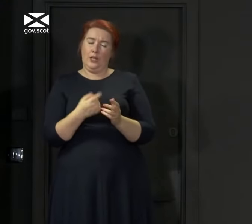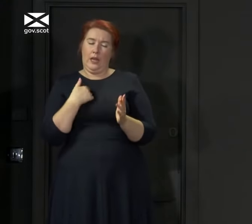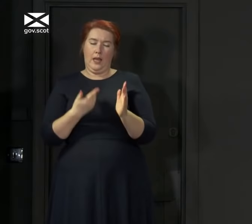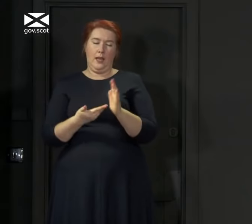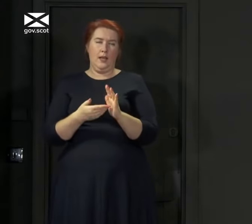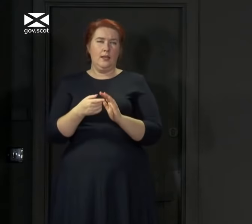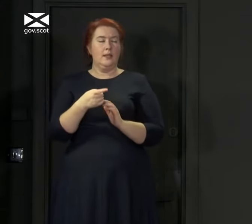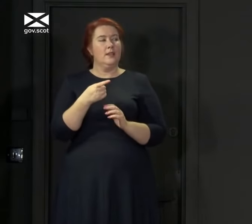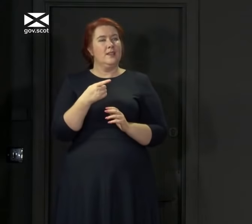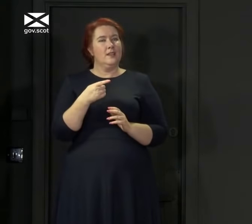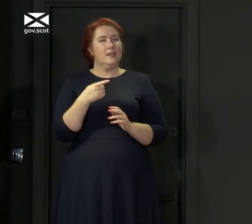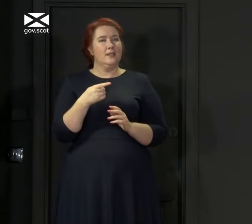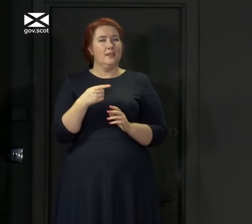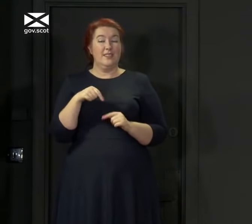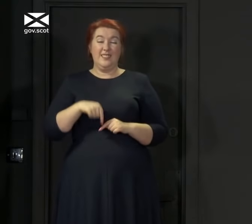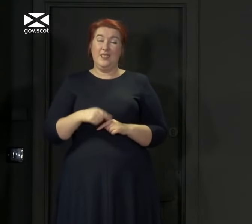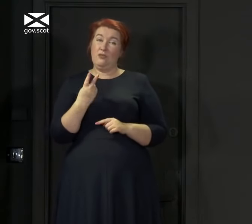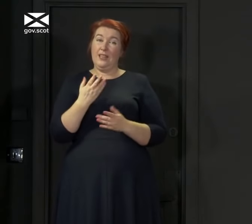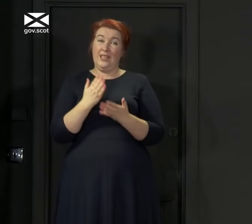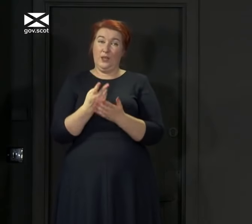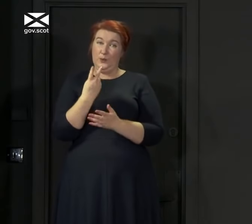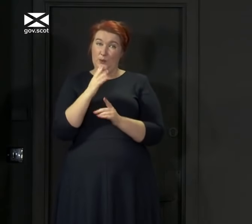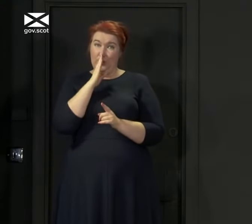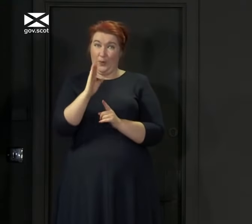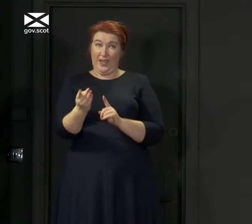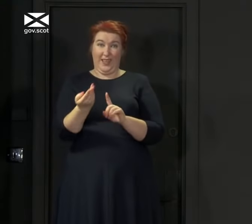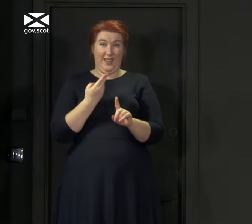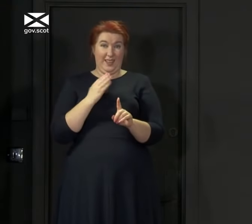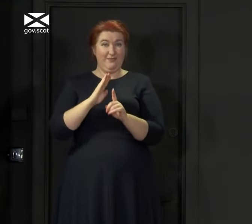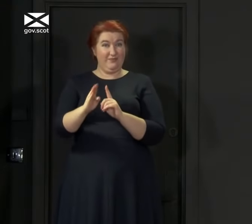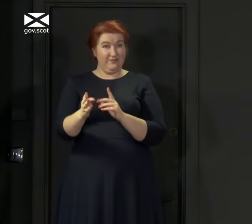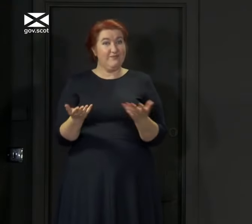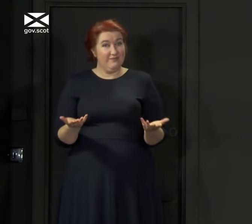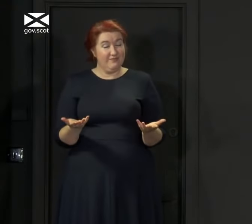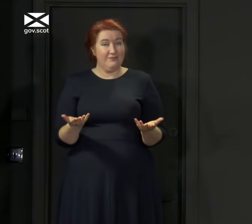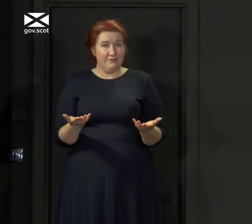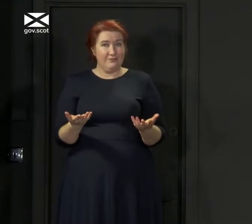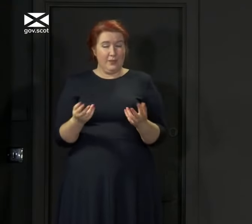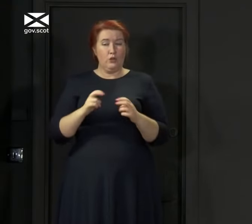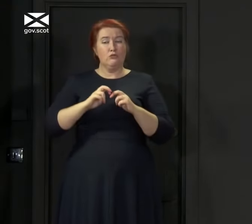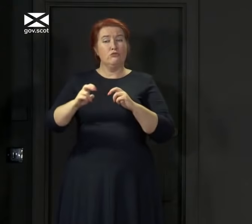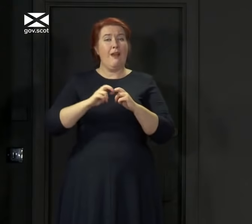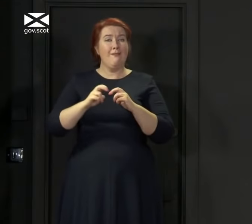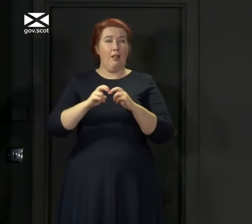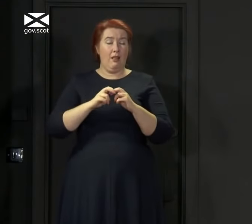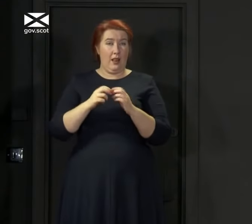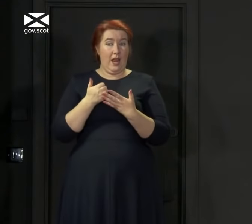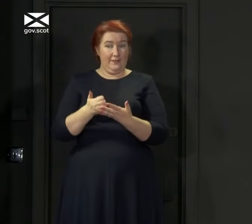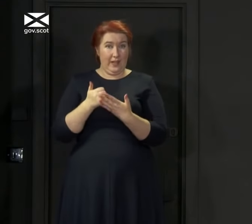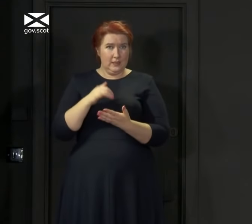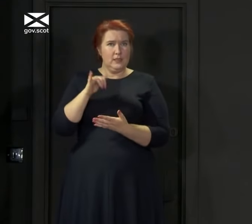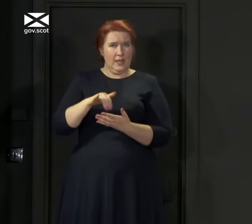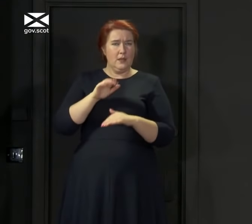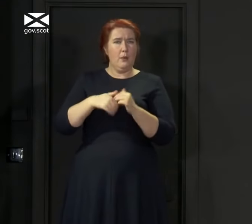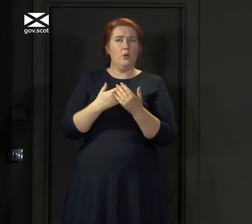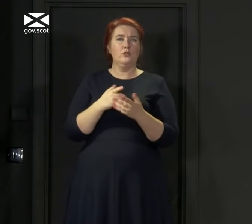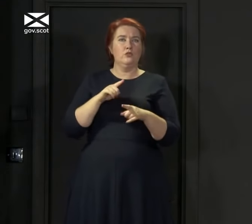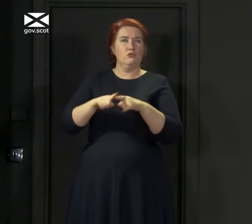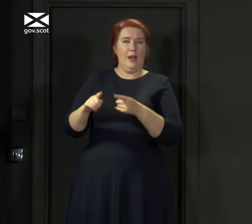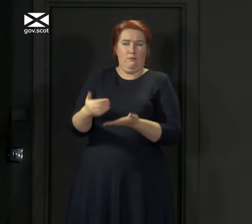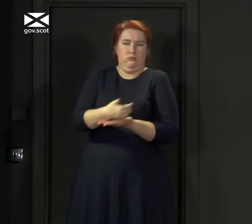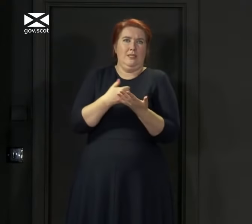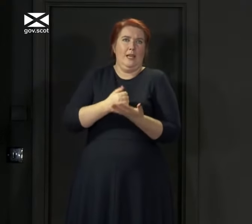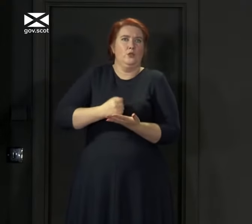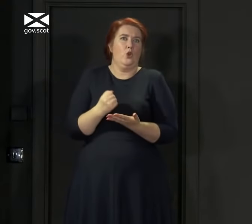to it. This is a two-way thing. The travel advice that we're giving people today, yes, it's about trying to protect